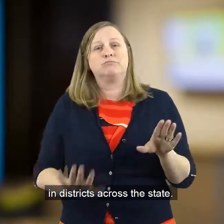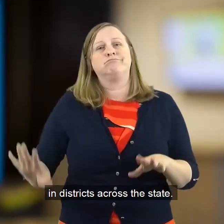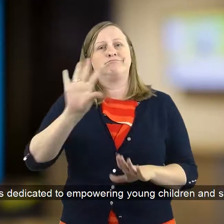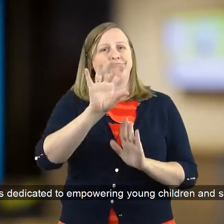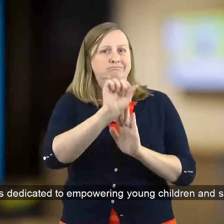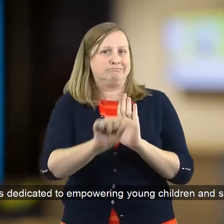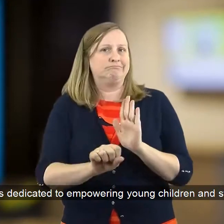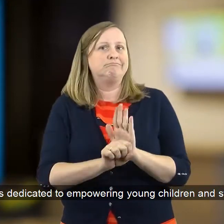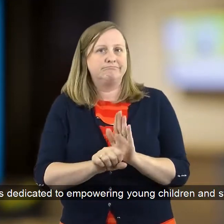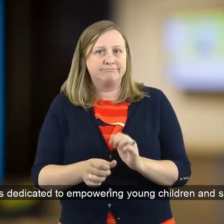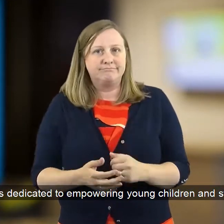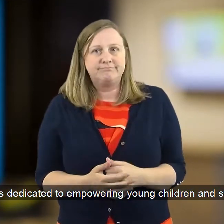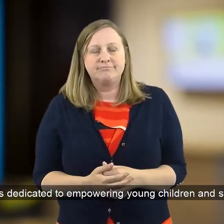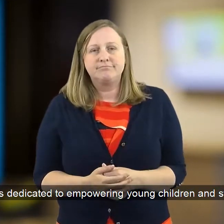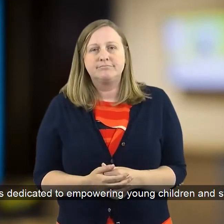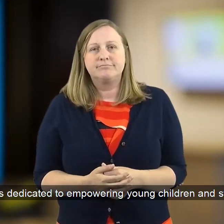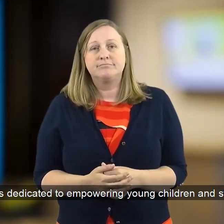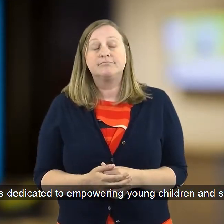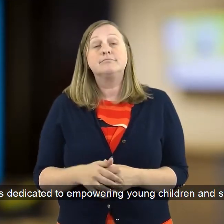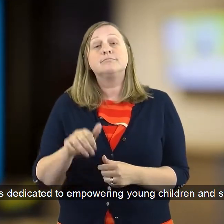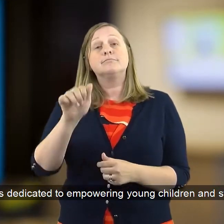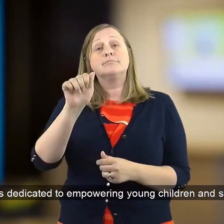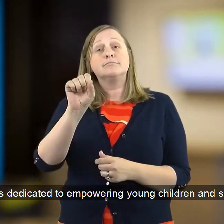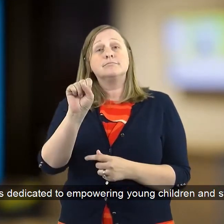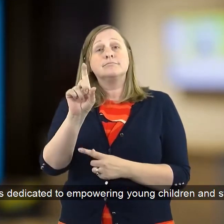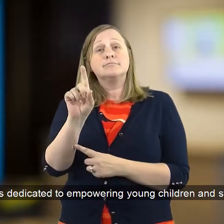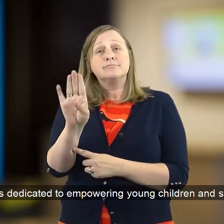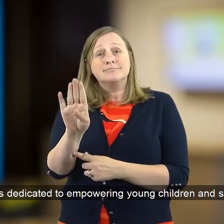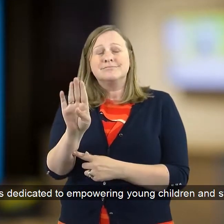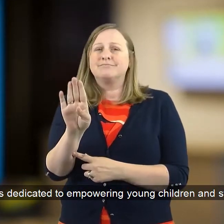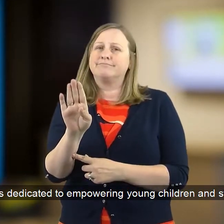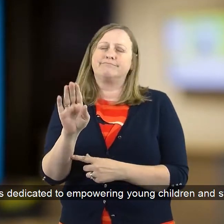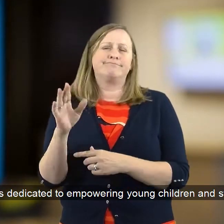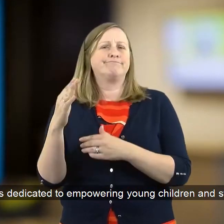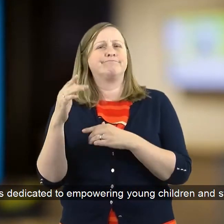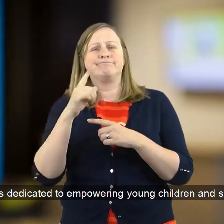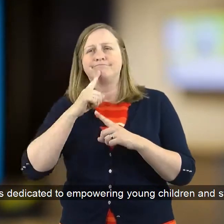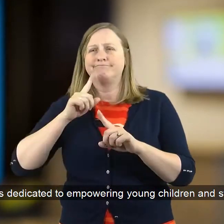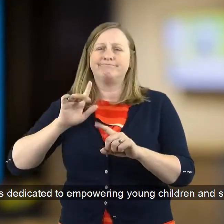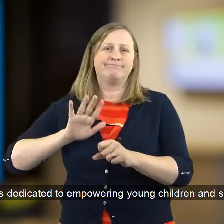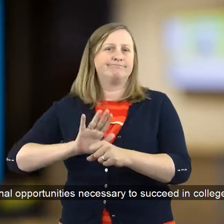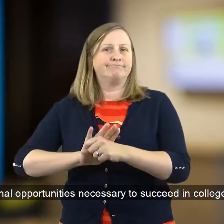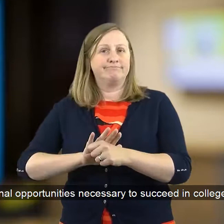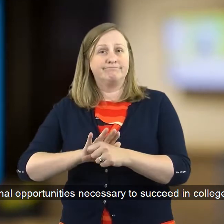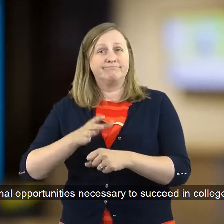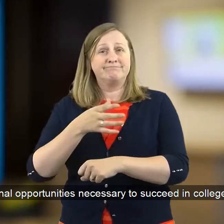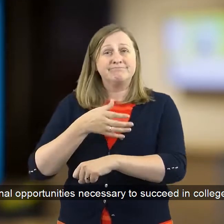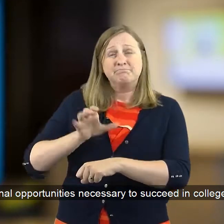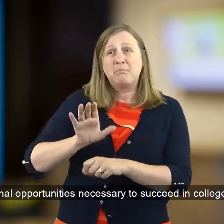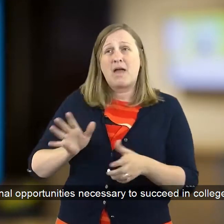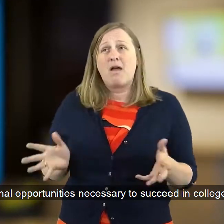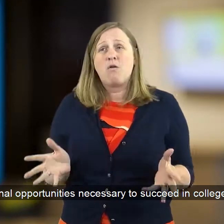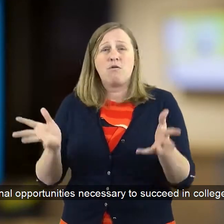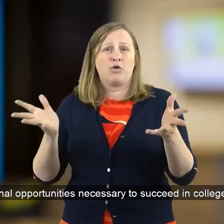ASDB is dedicated to empowering young children and students with the educational opportunities